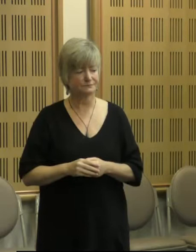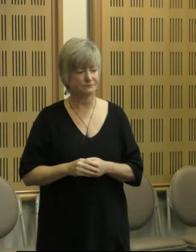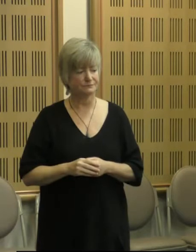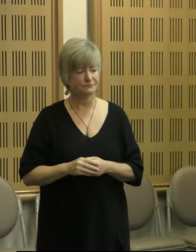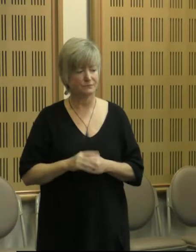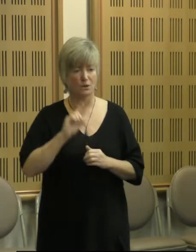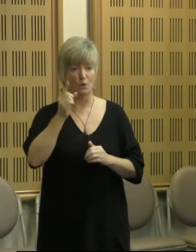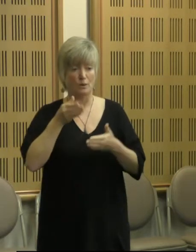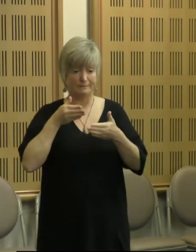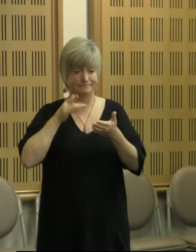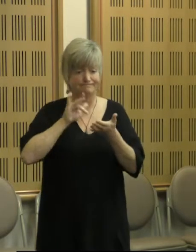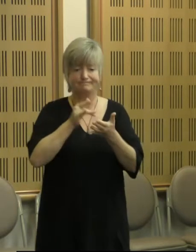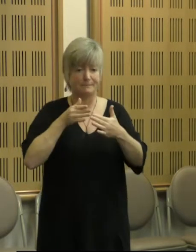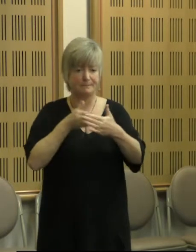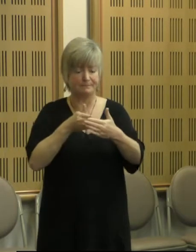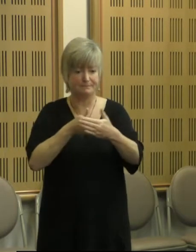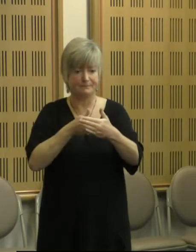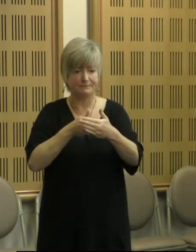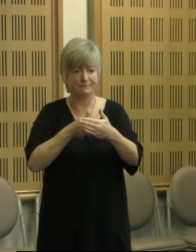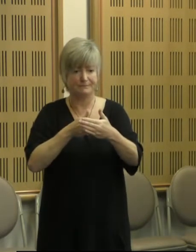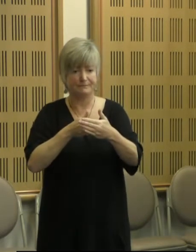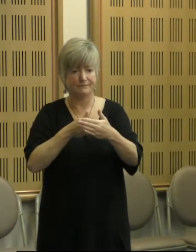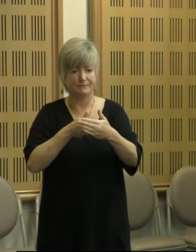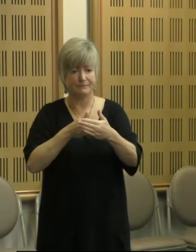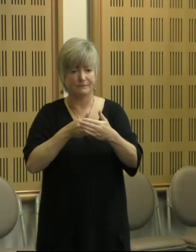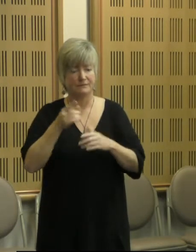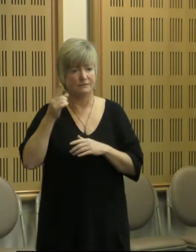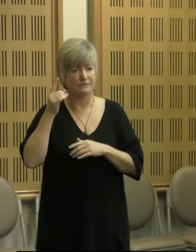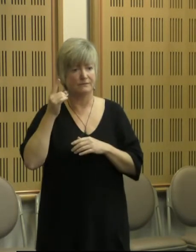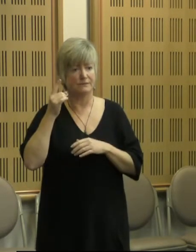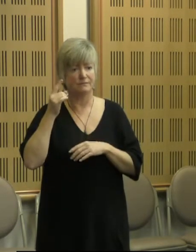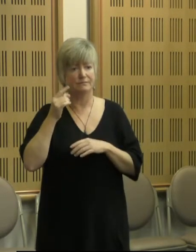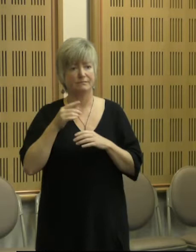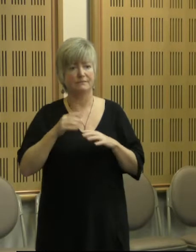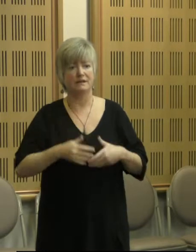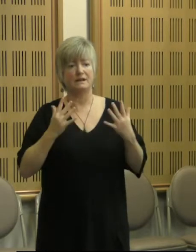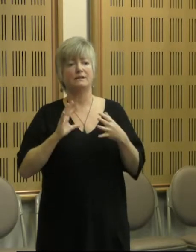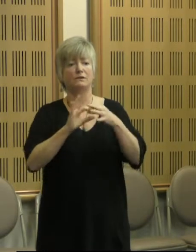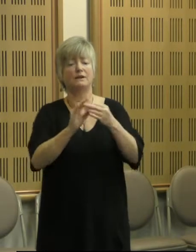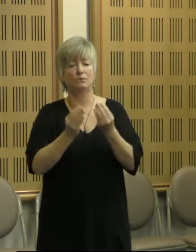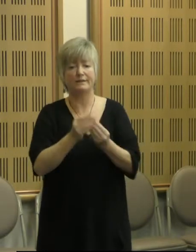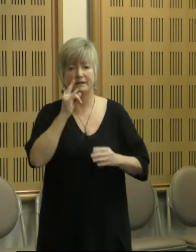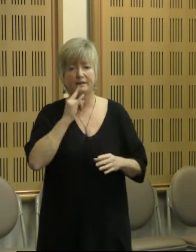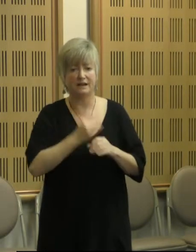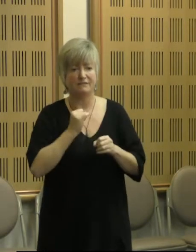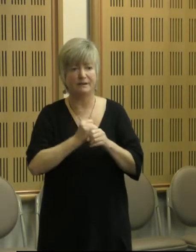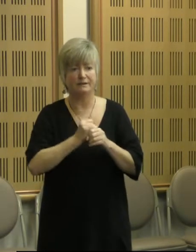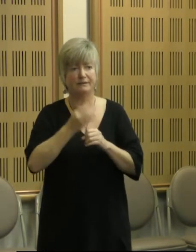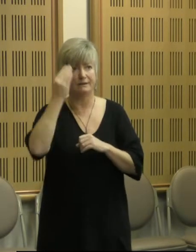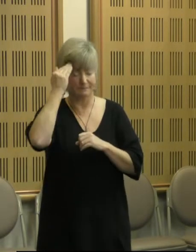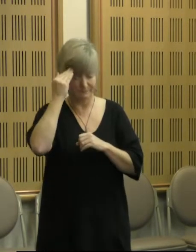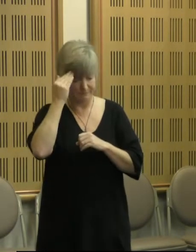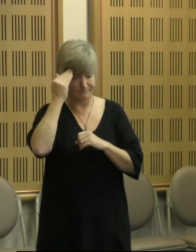services for indigenous peoples is often the thought of relating to the government and the actual past negative experiences, as previously mentioned.